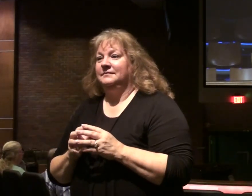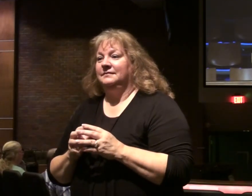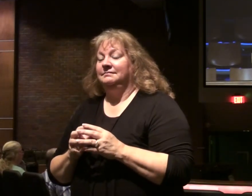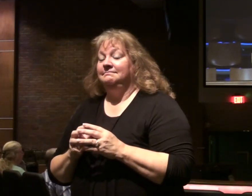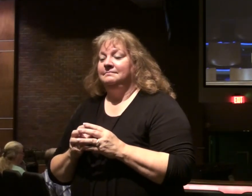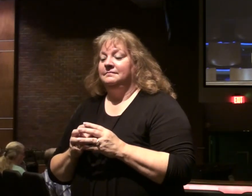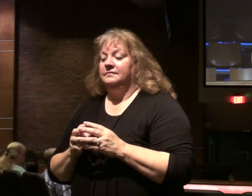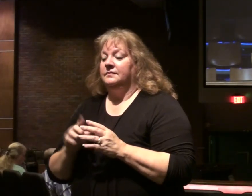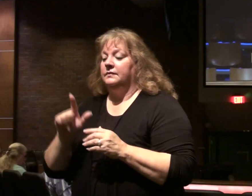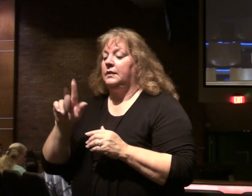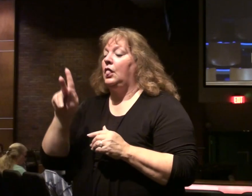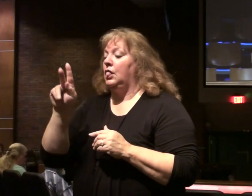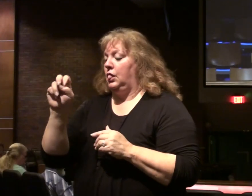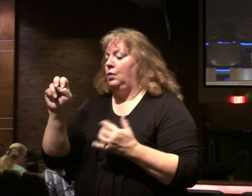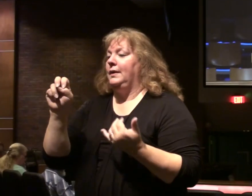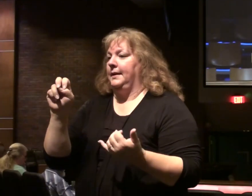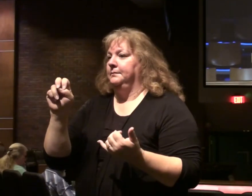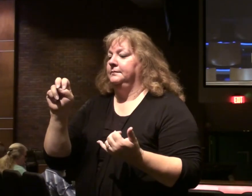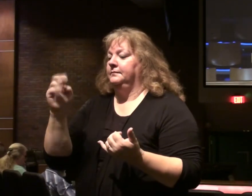Go to. Go back to Luke.